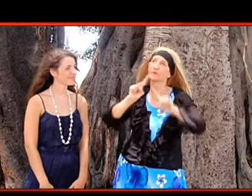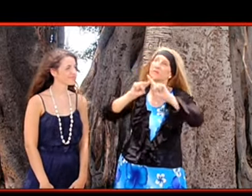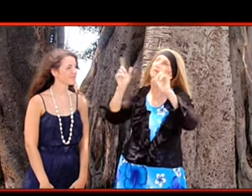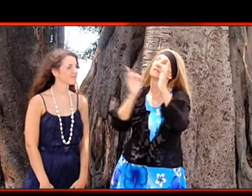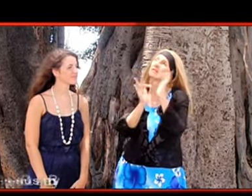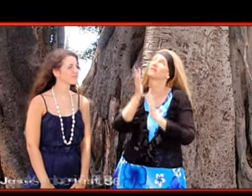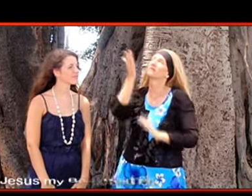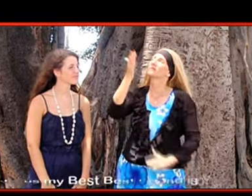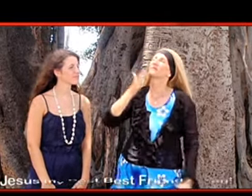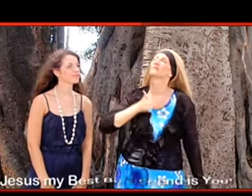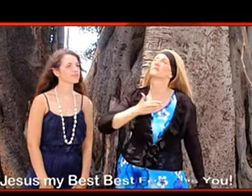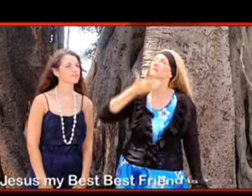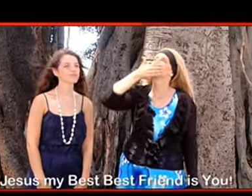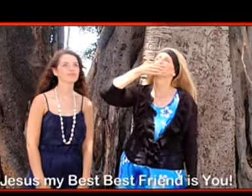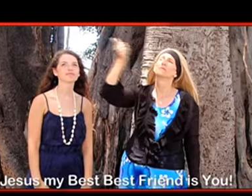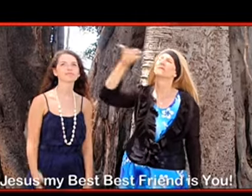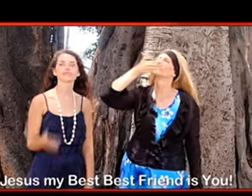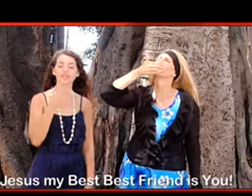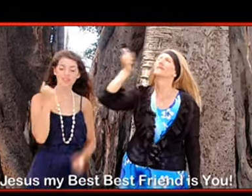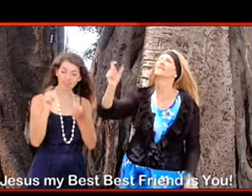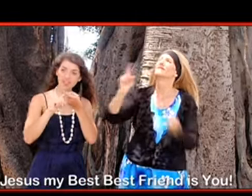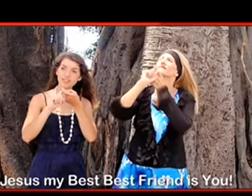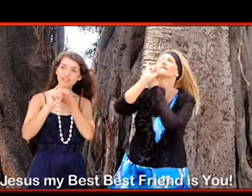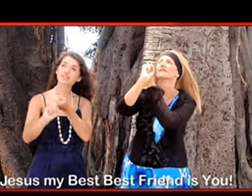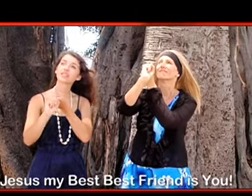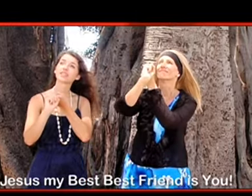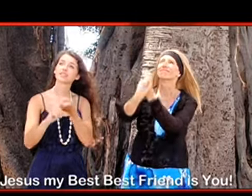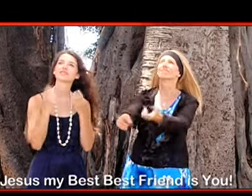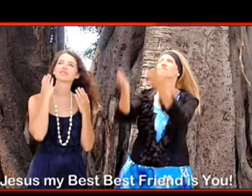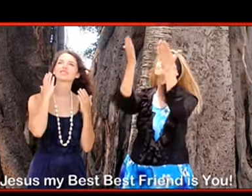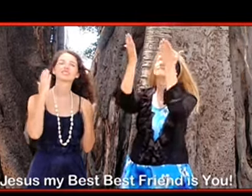But Jesus, my best, best friend is you.